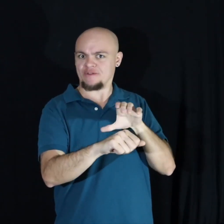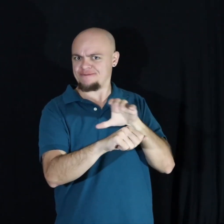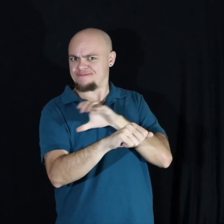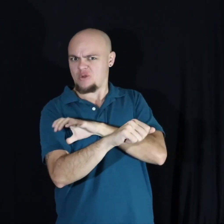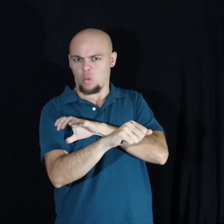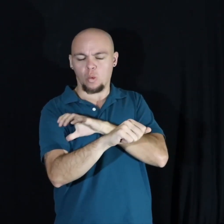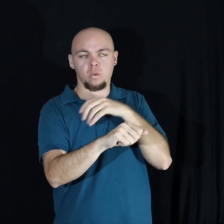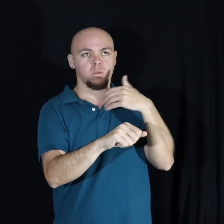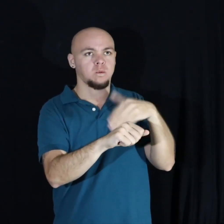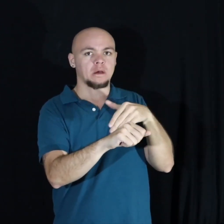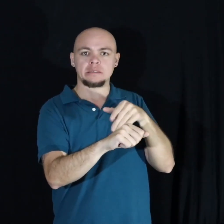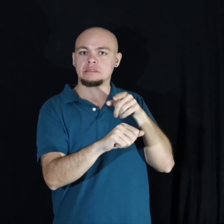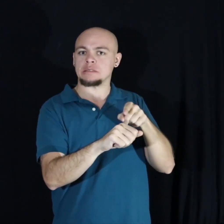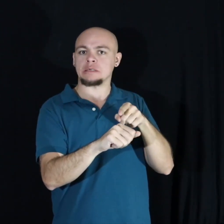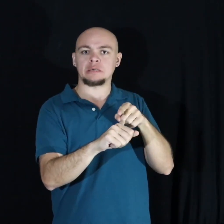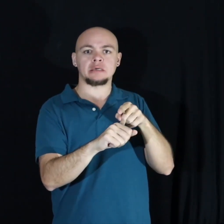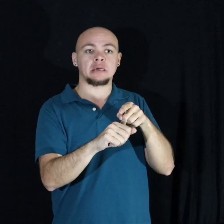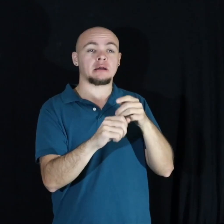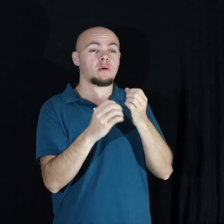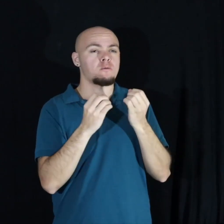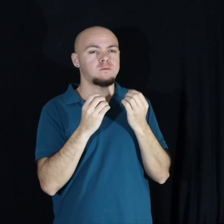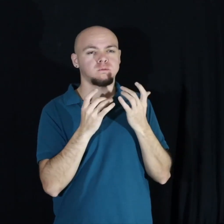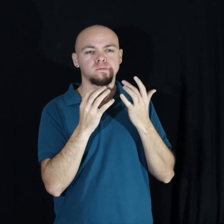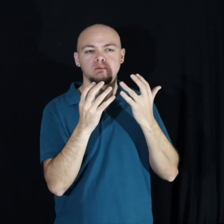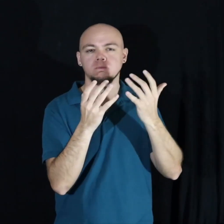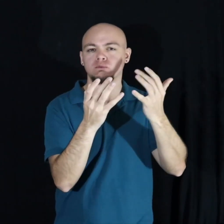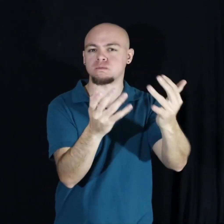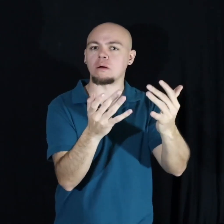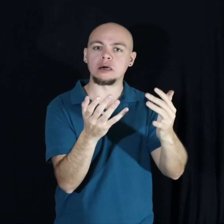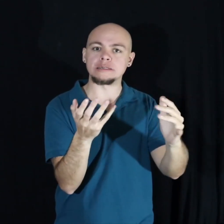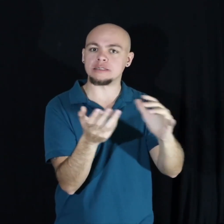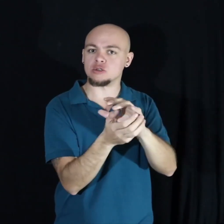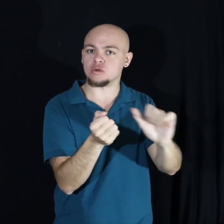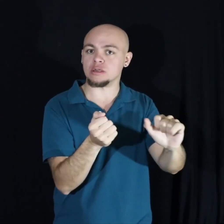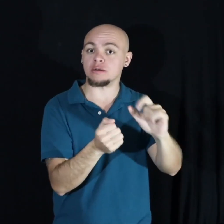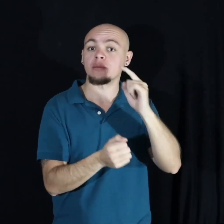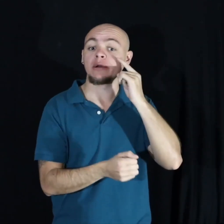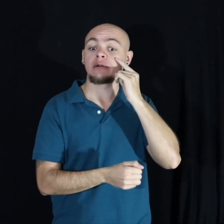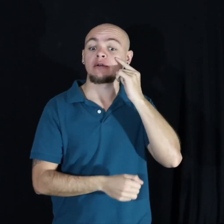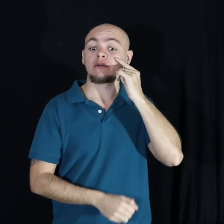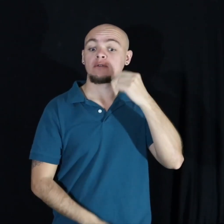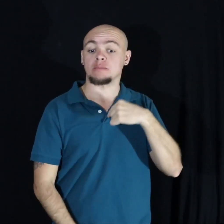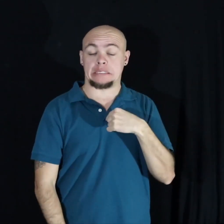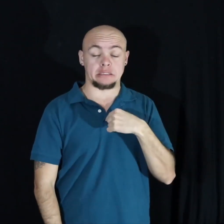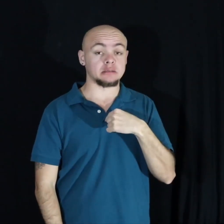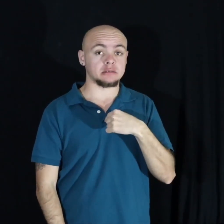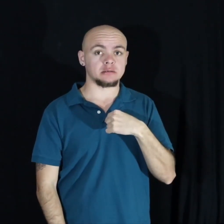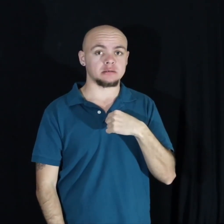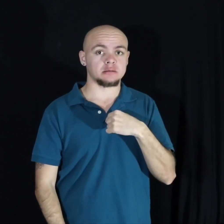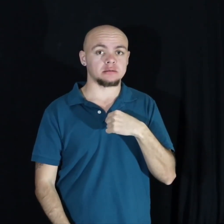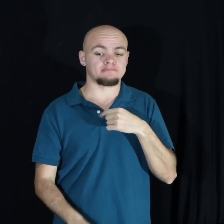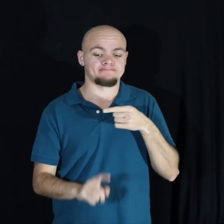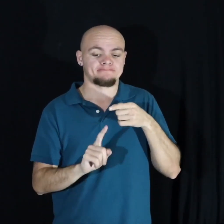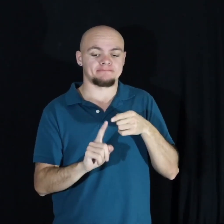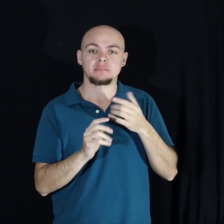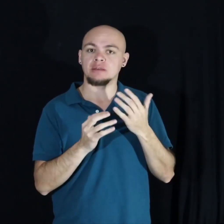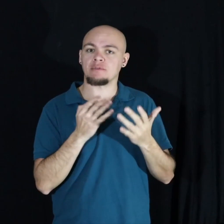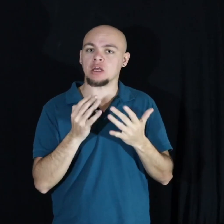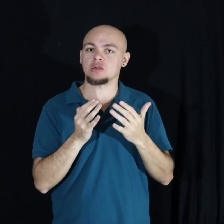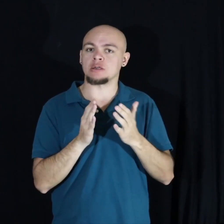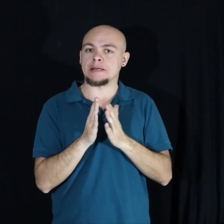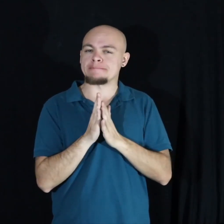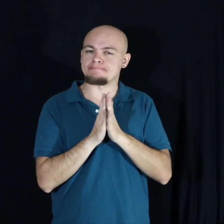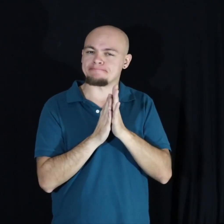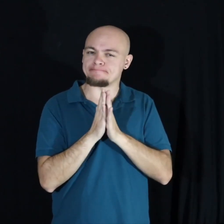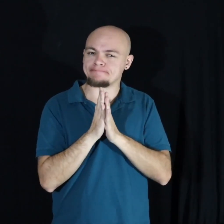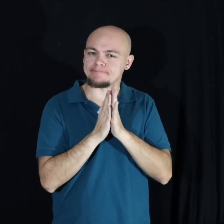massive, rapid destruction. But for me, it is a driving force.